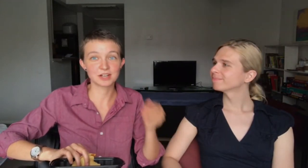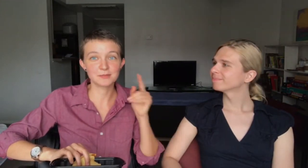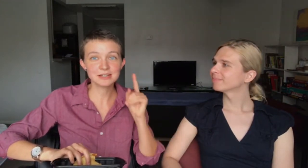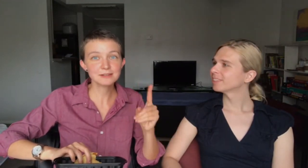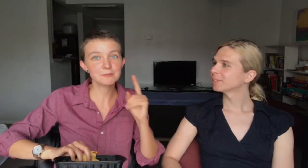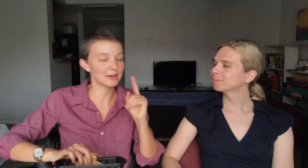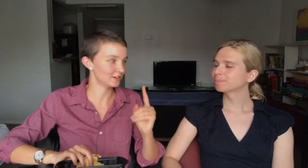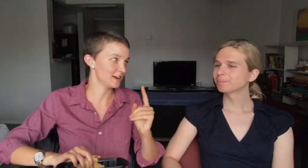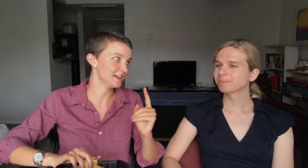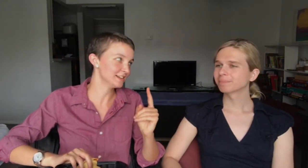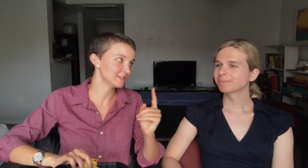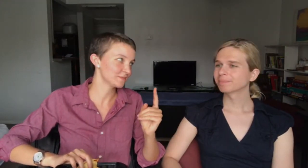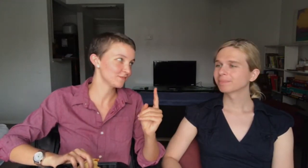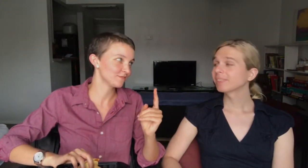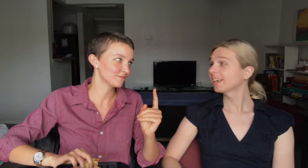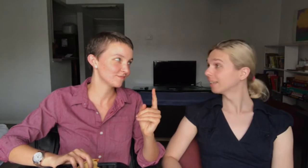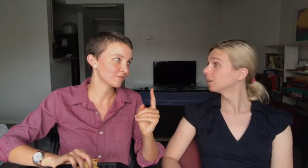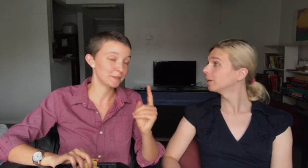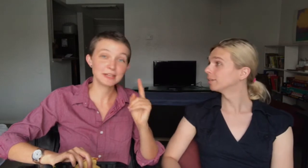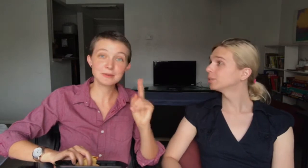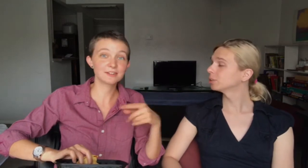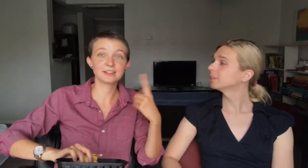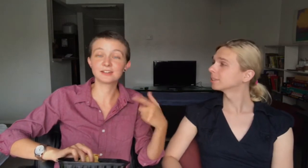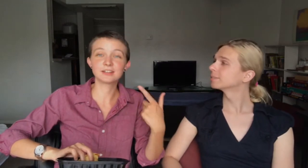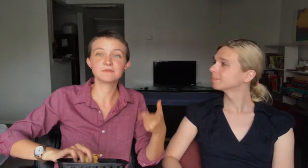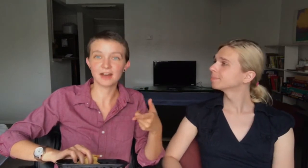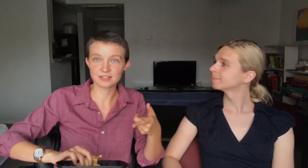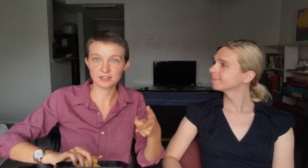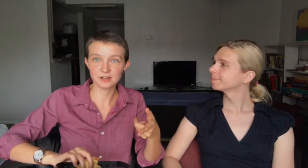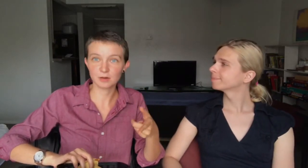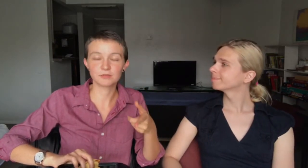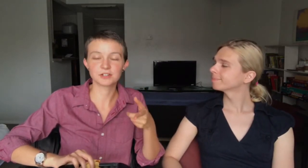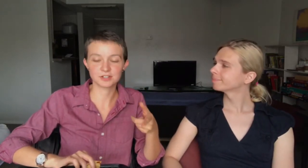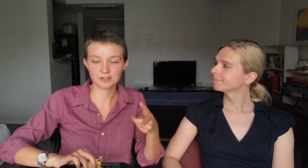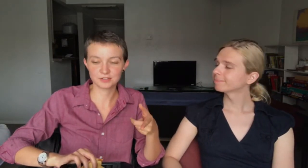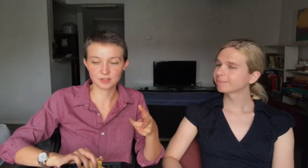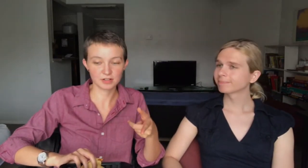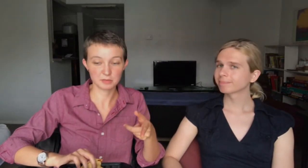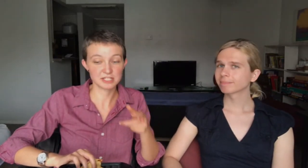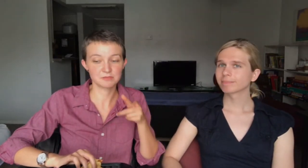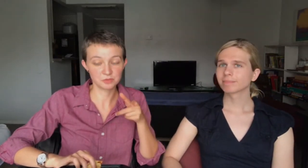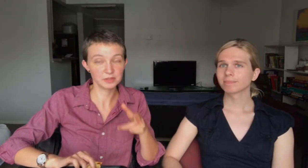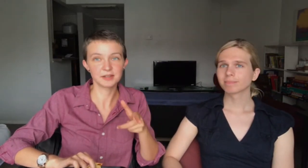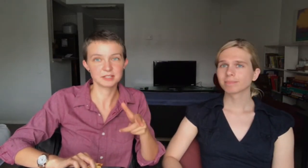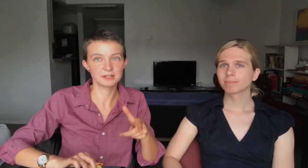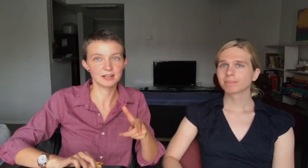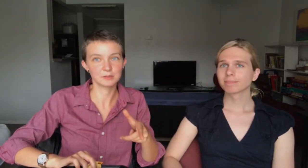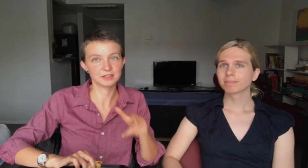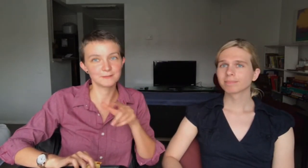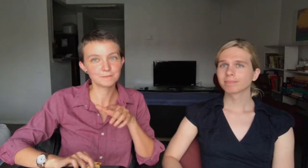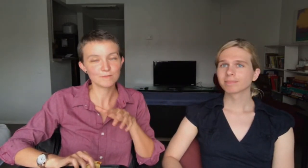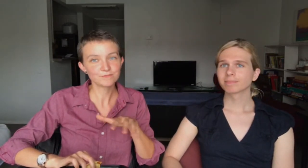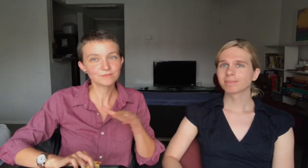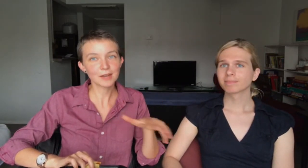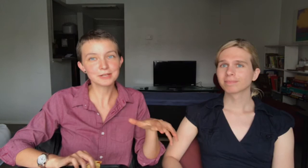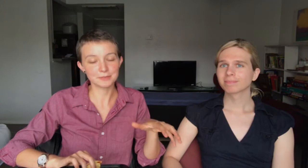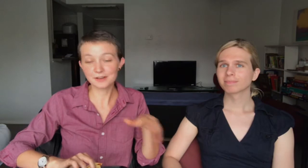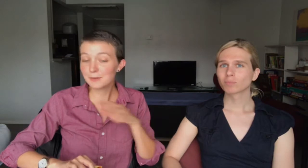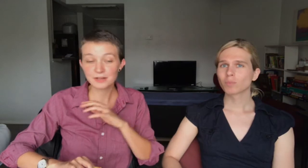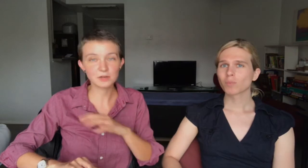which I'm getting better at. Yeah. Oh, yeah. I'm getting better at learning them faster. And when I first start learning them, they seem really intimidating. But then, I'm getting better. But